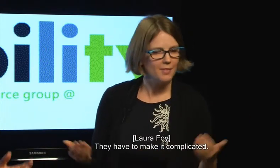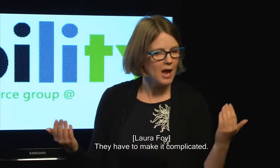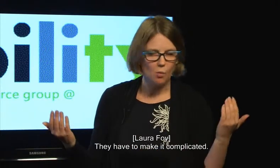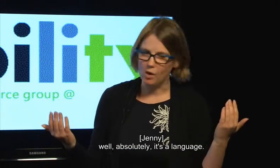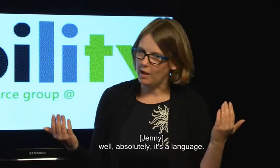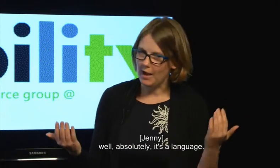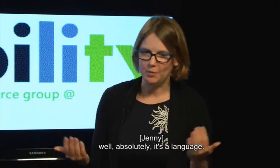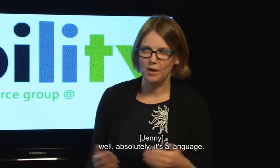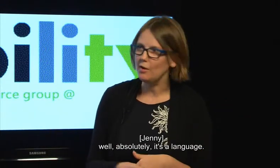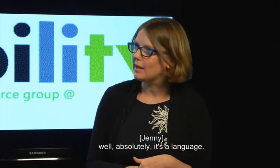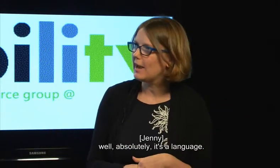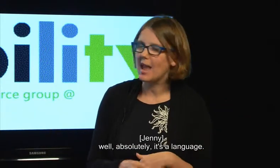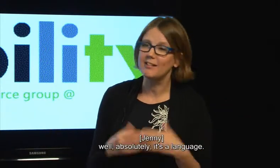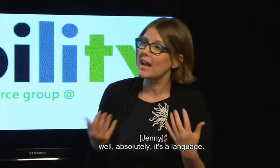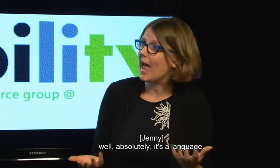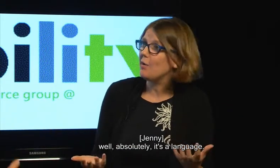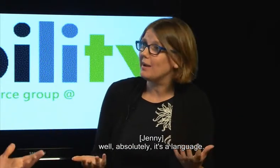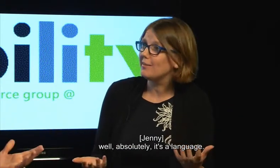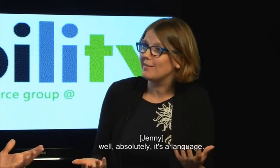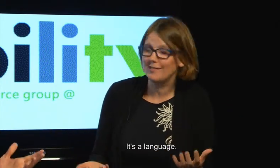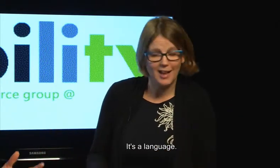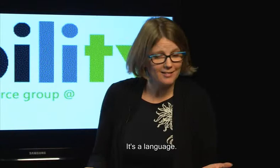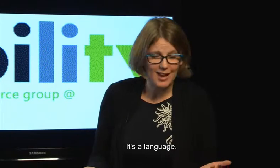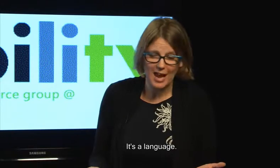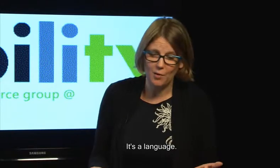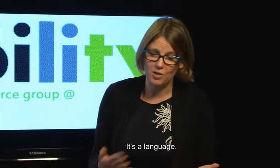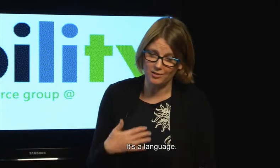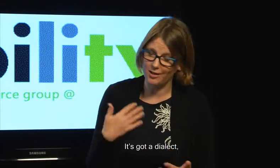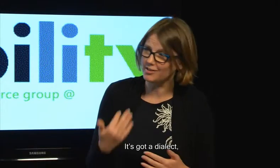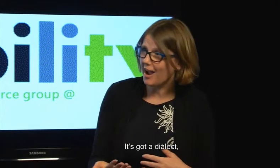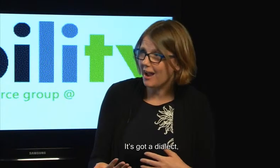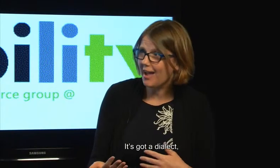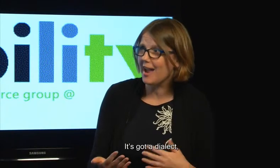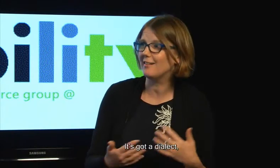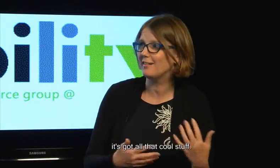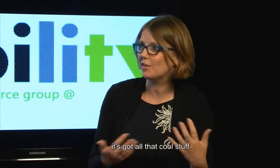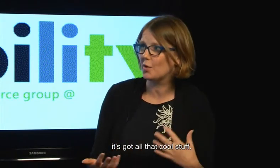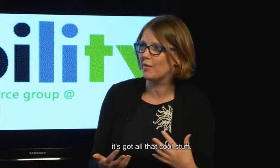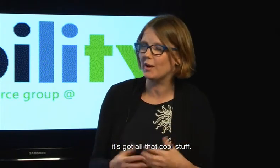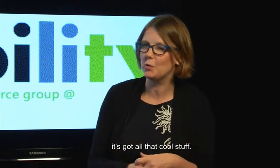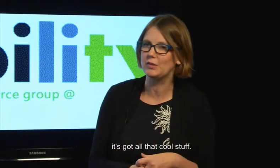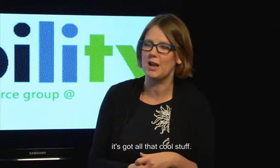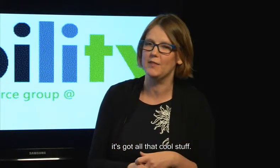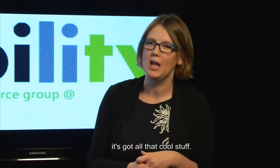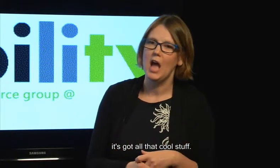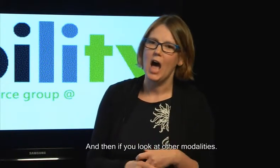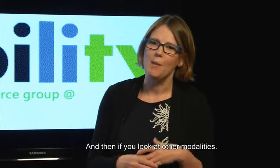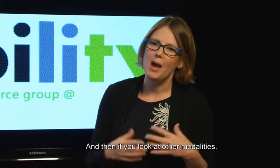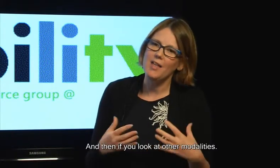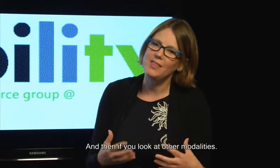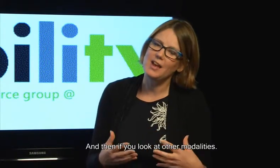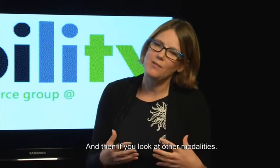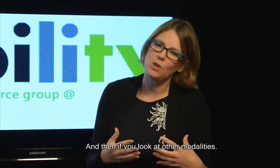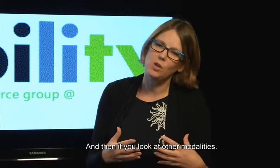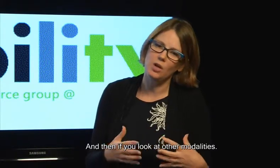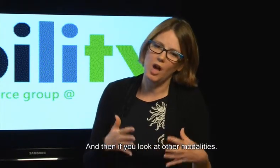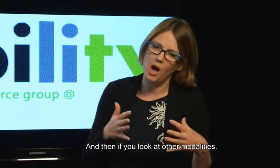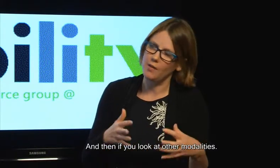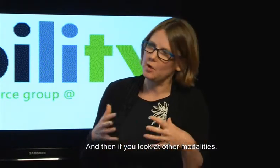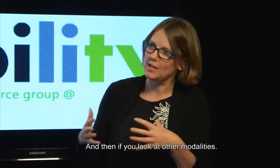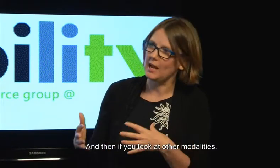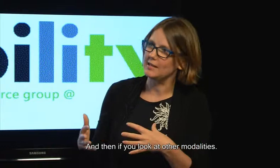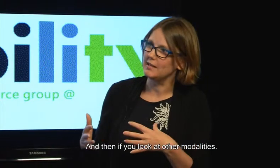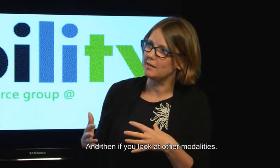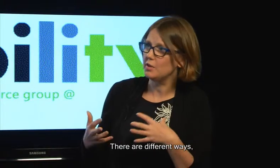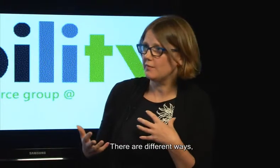make it complicated well absolutely it's a language it's a language it's got a dialect it's got all that cool stuff and then if you look